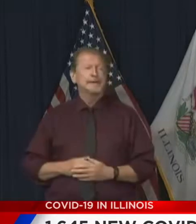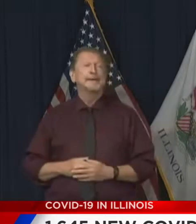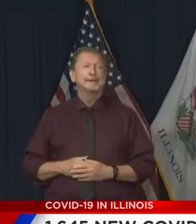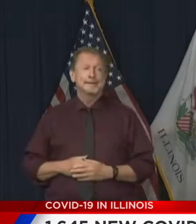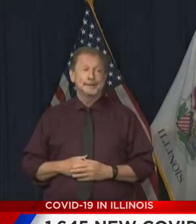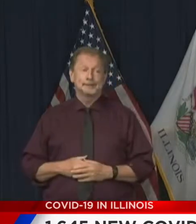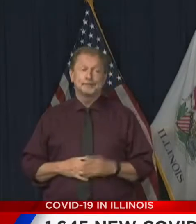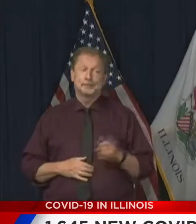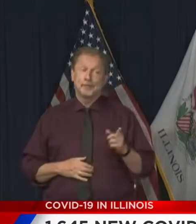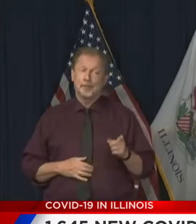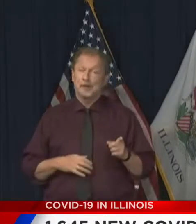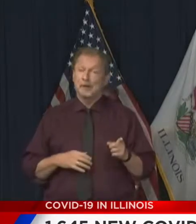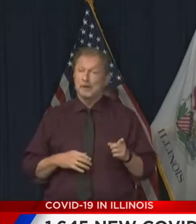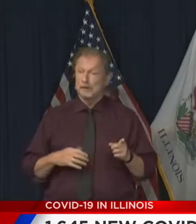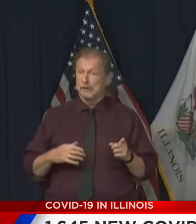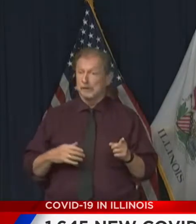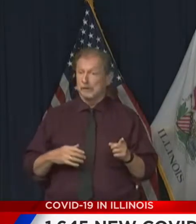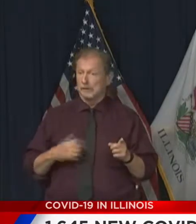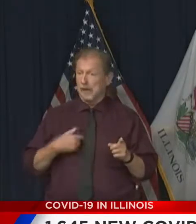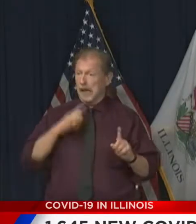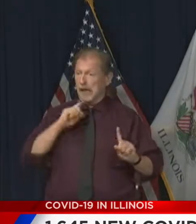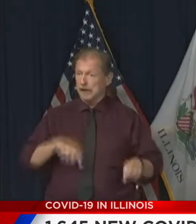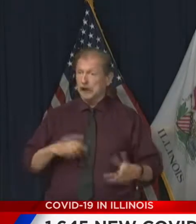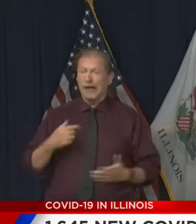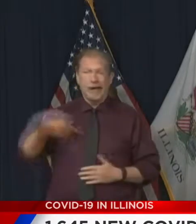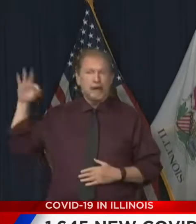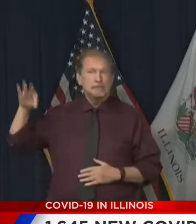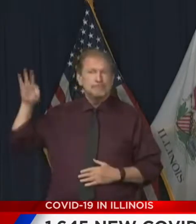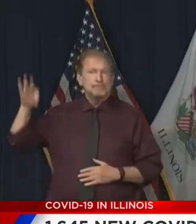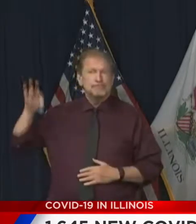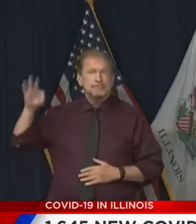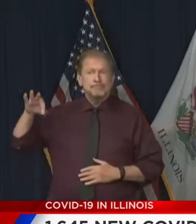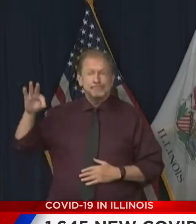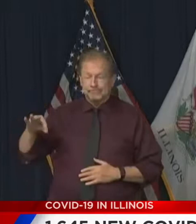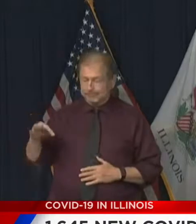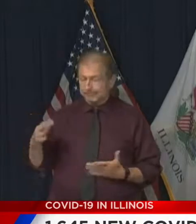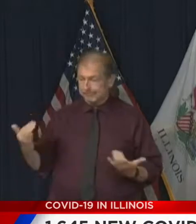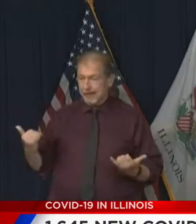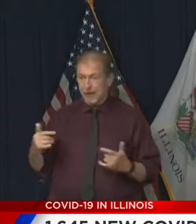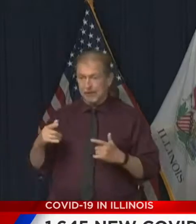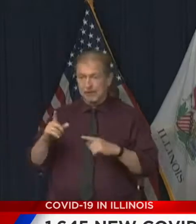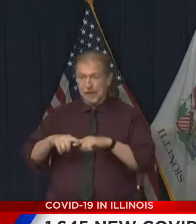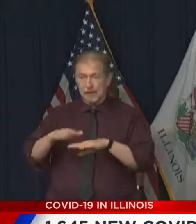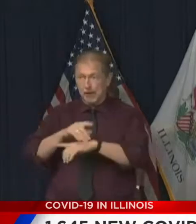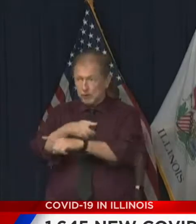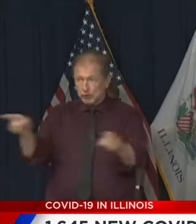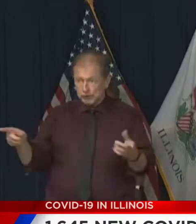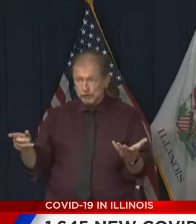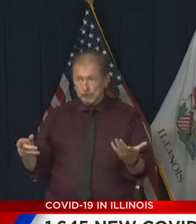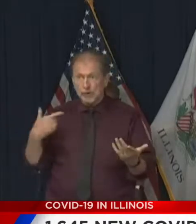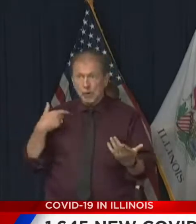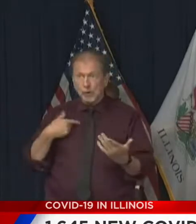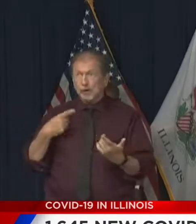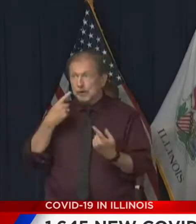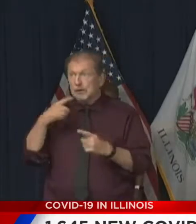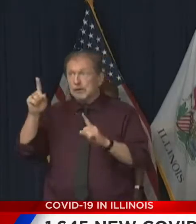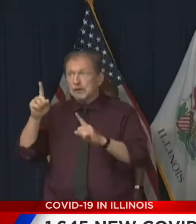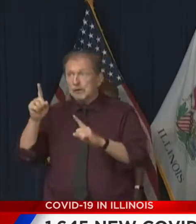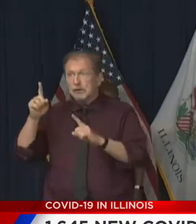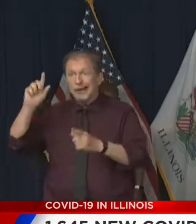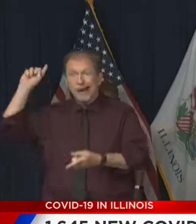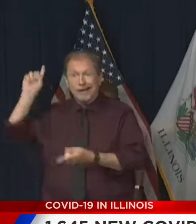me, heard me say for the last several weeks that this is a make-or-break moment for Illinois and for the city of Chicago.